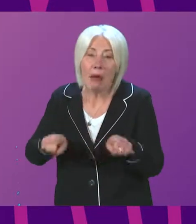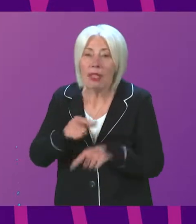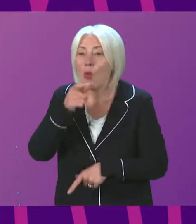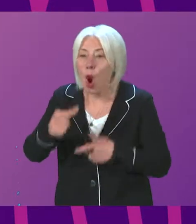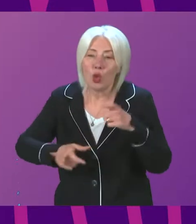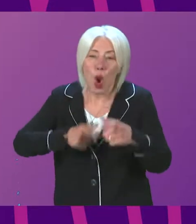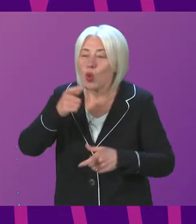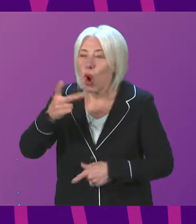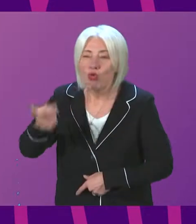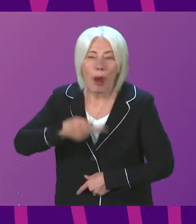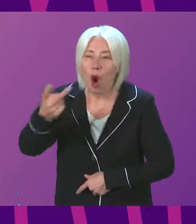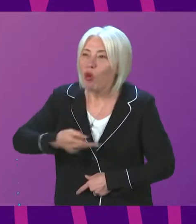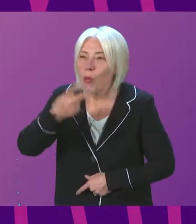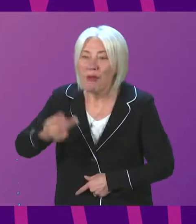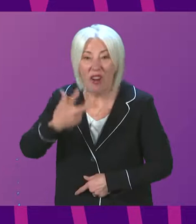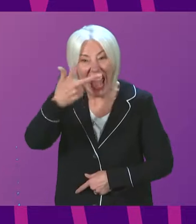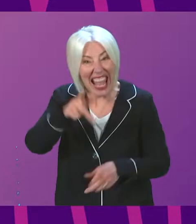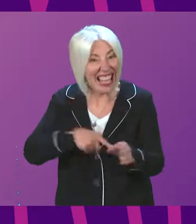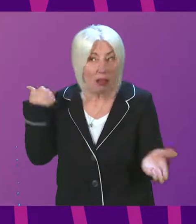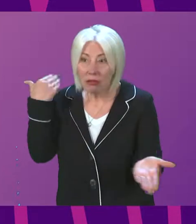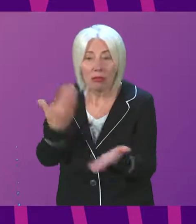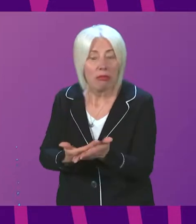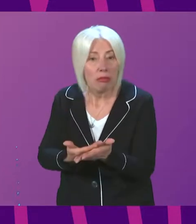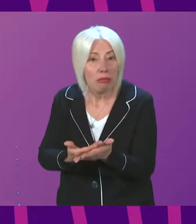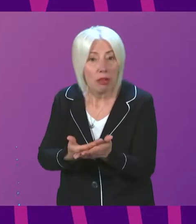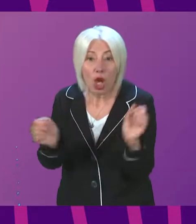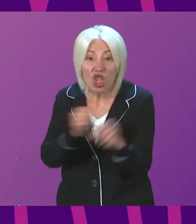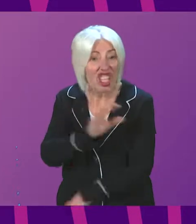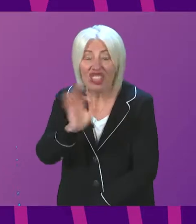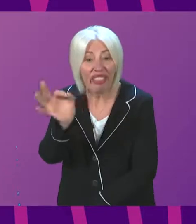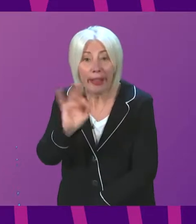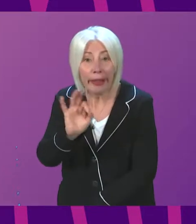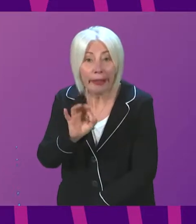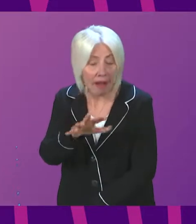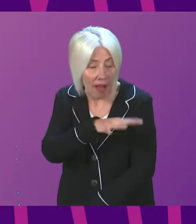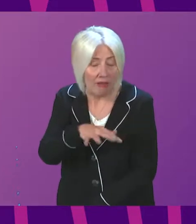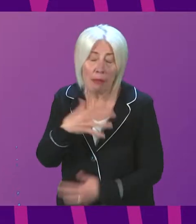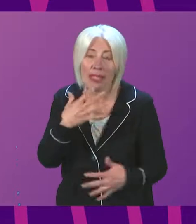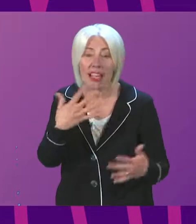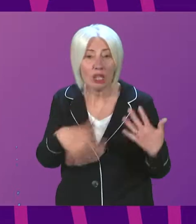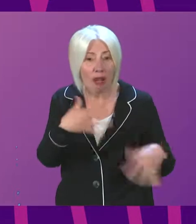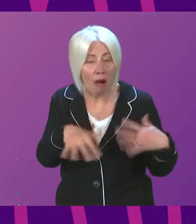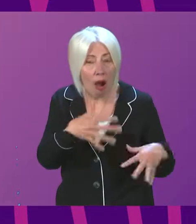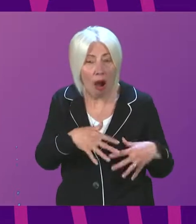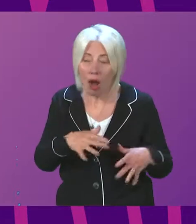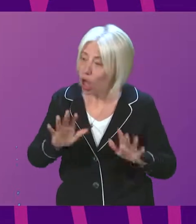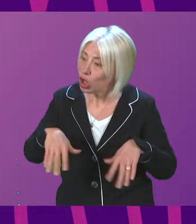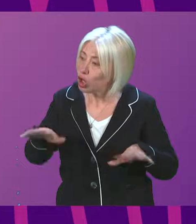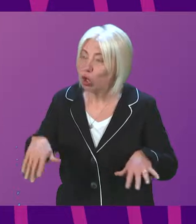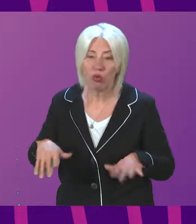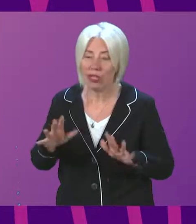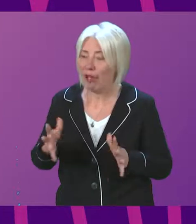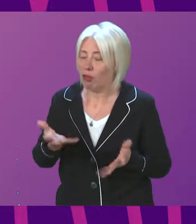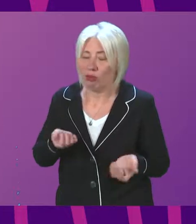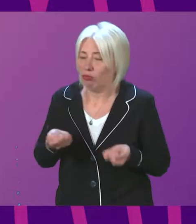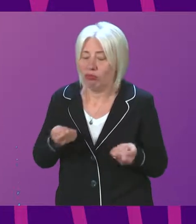year after year for eight years while nothing changes, families are left to suffer and kids are left to pick up